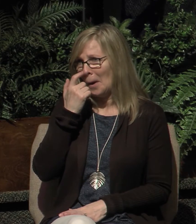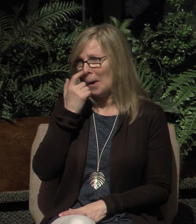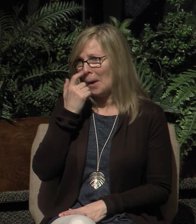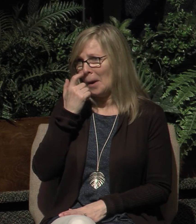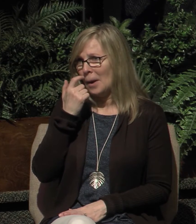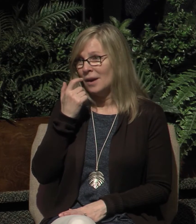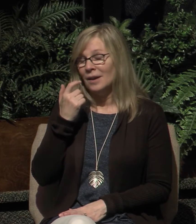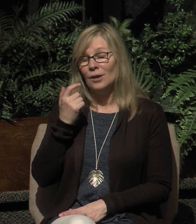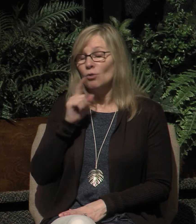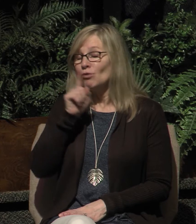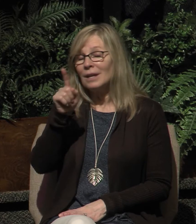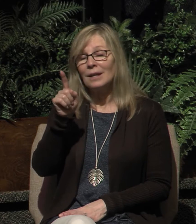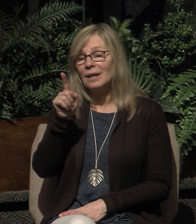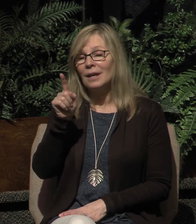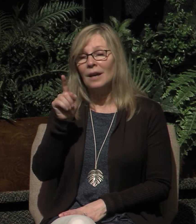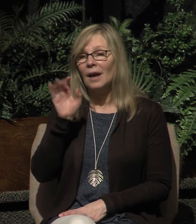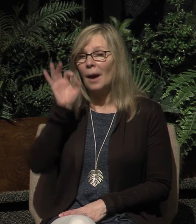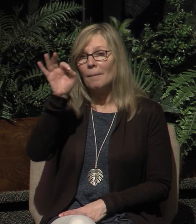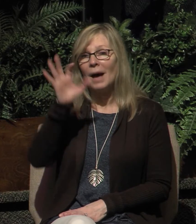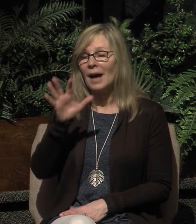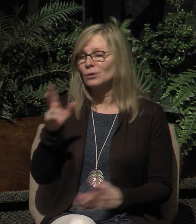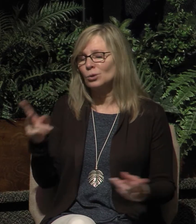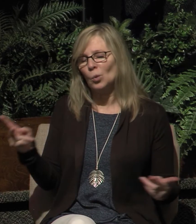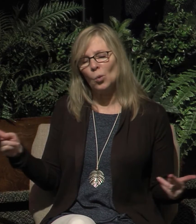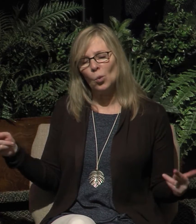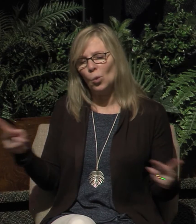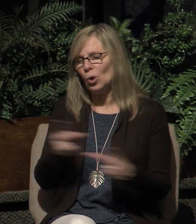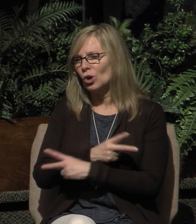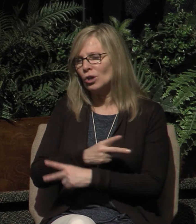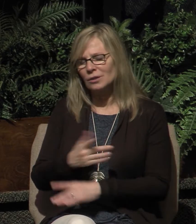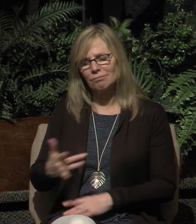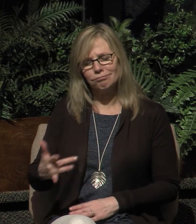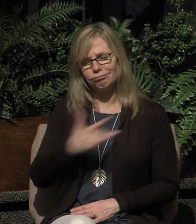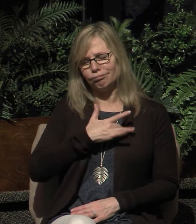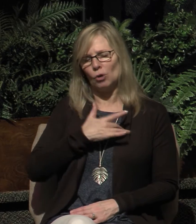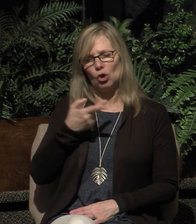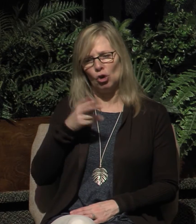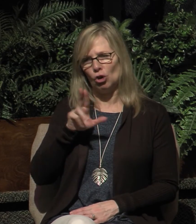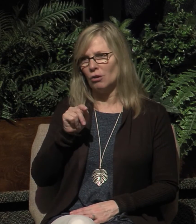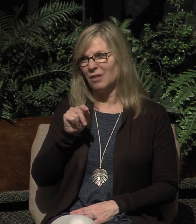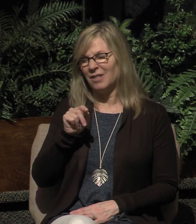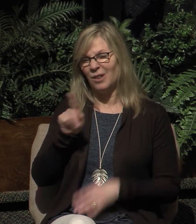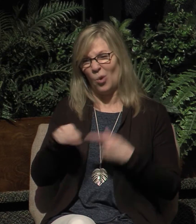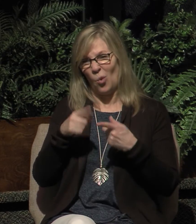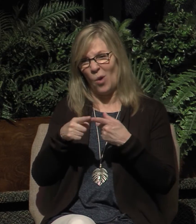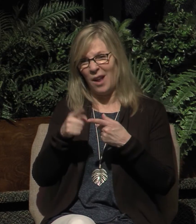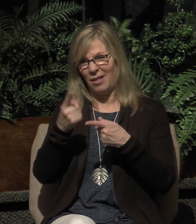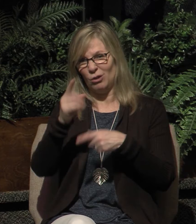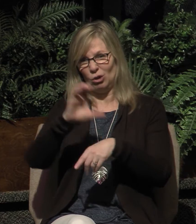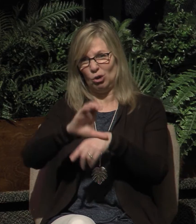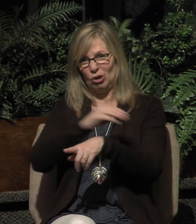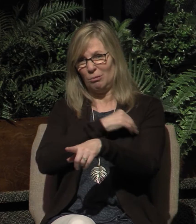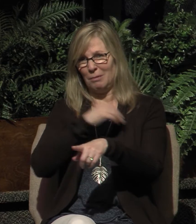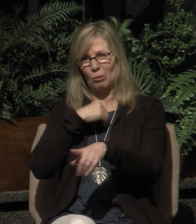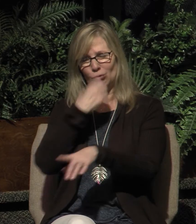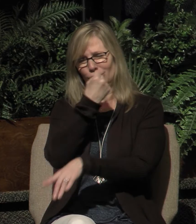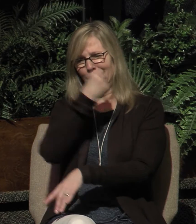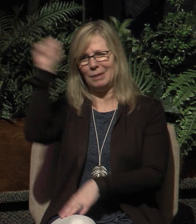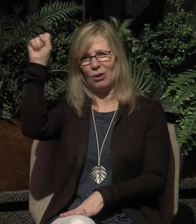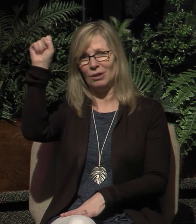that grieves a pastor more than a rebellious church member who refuses to submit